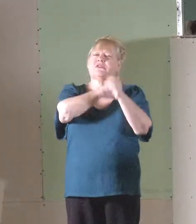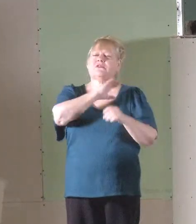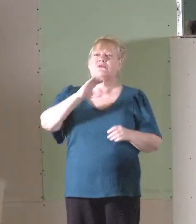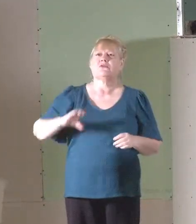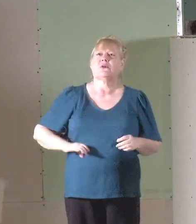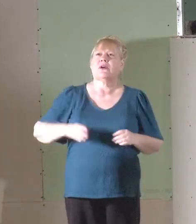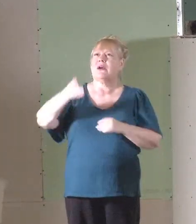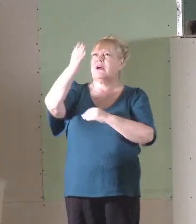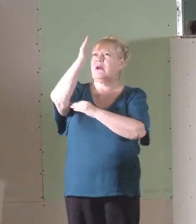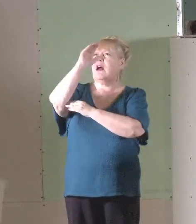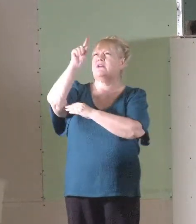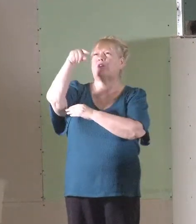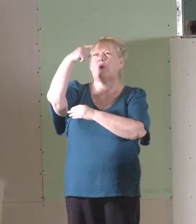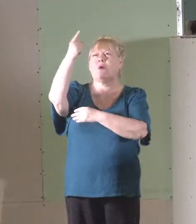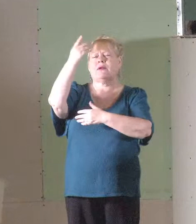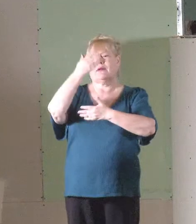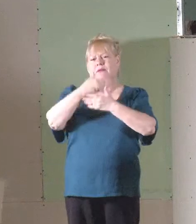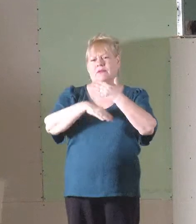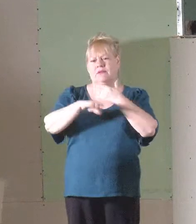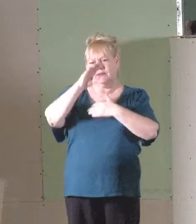God's only begotten Son.